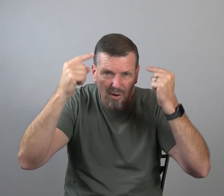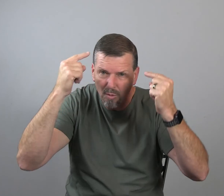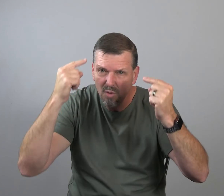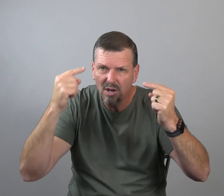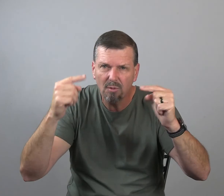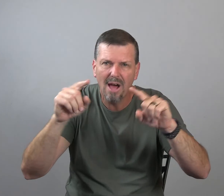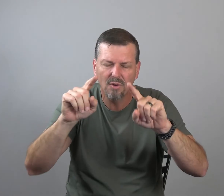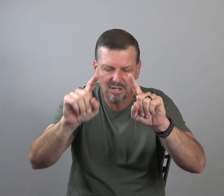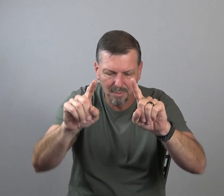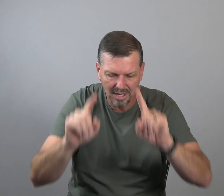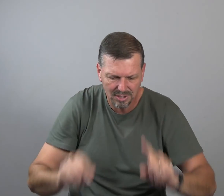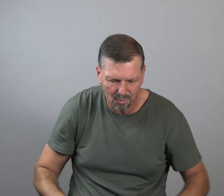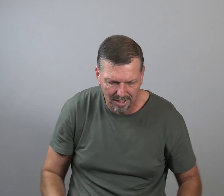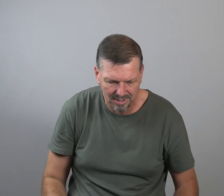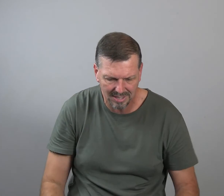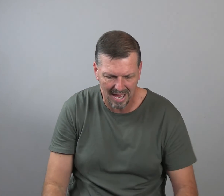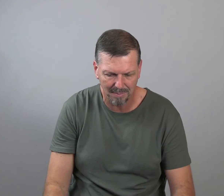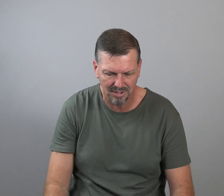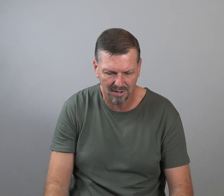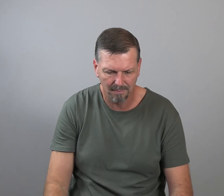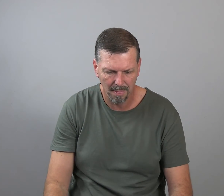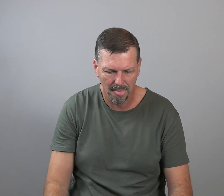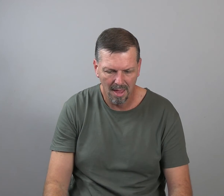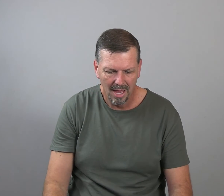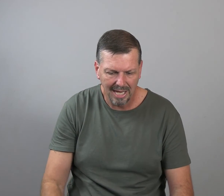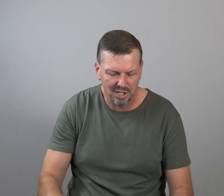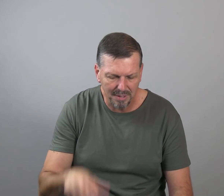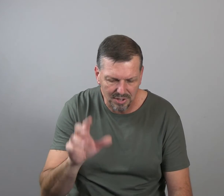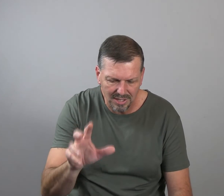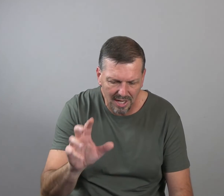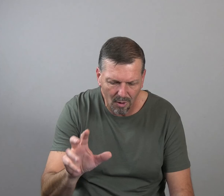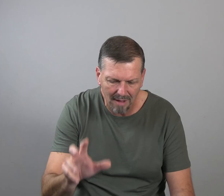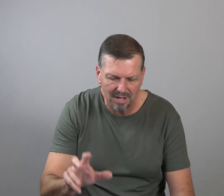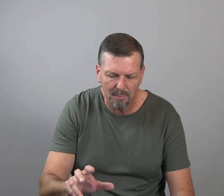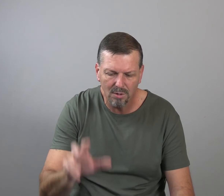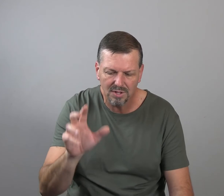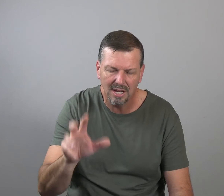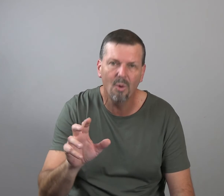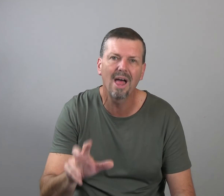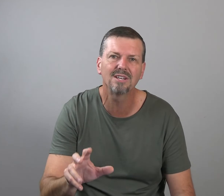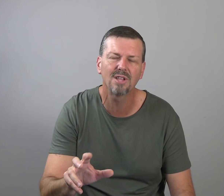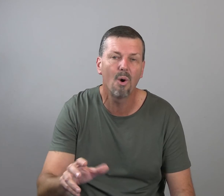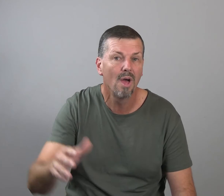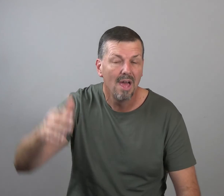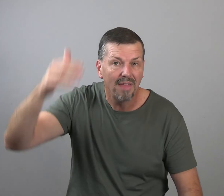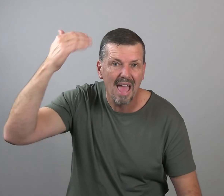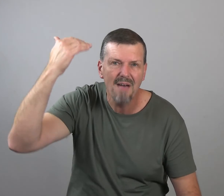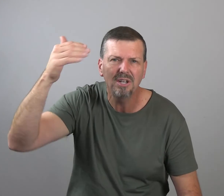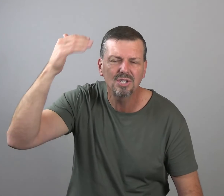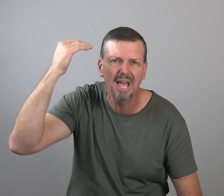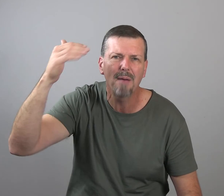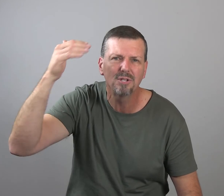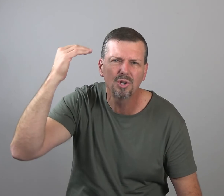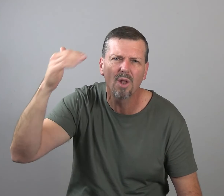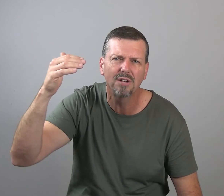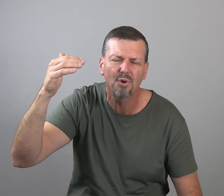and they're moving in the right direction. But listen to what he says happens here. He said, but since they don't have deep roots, they don't last long. They haven't established neurological